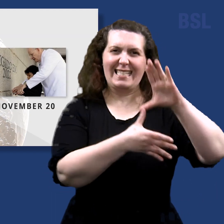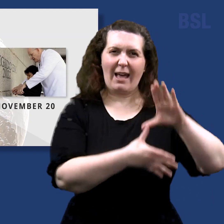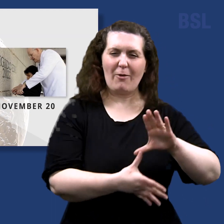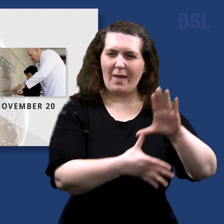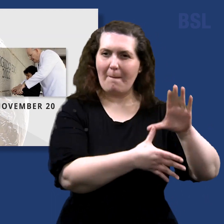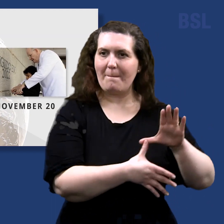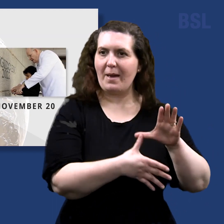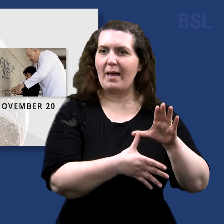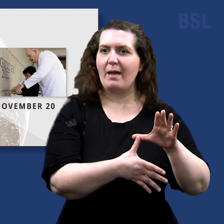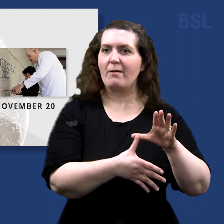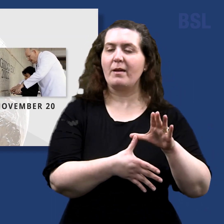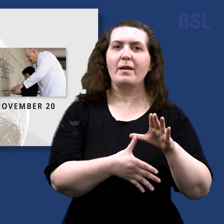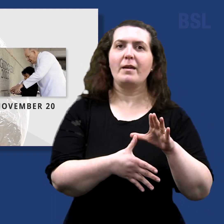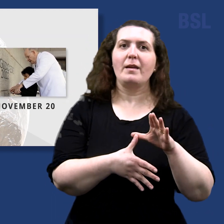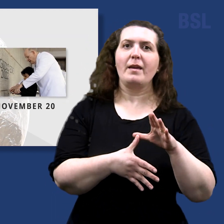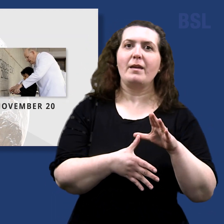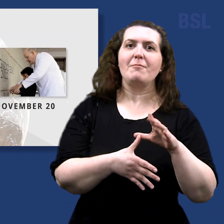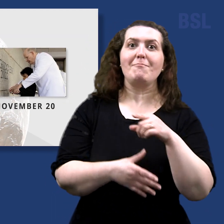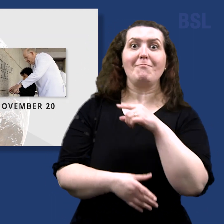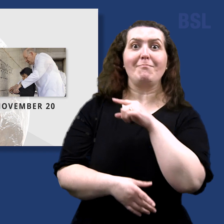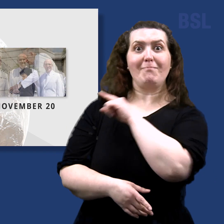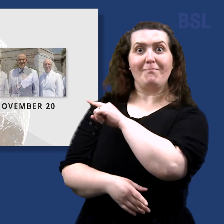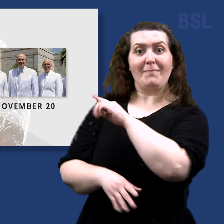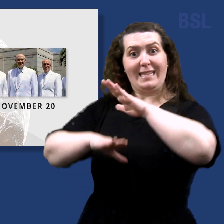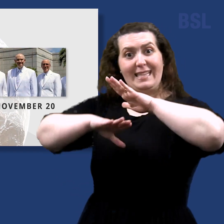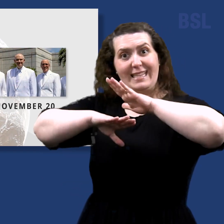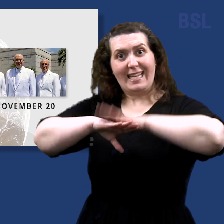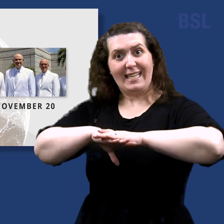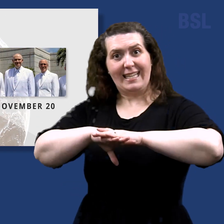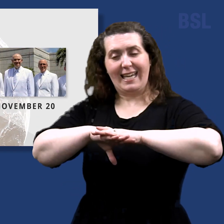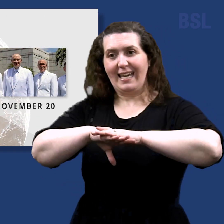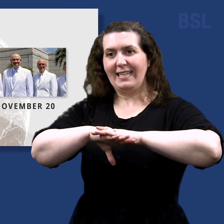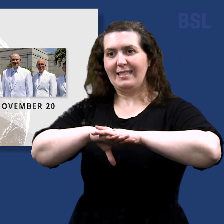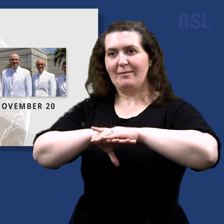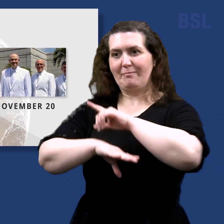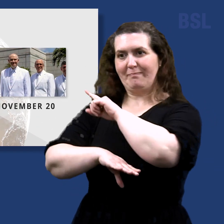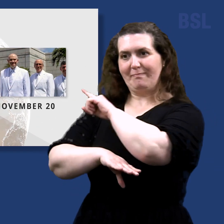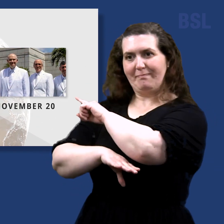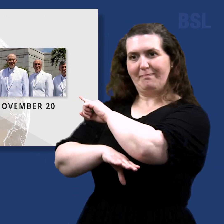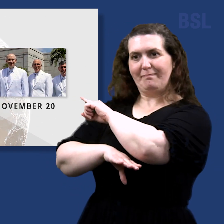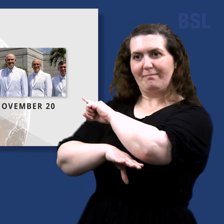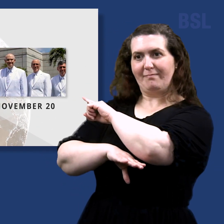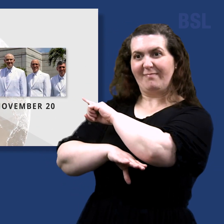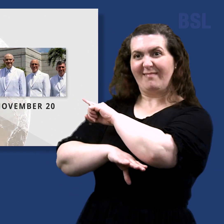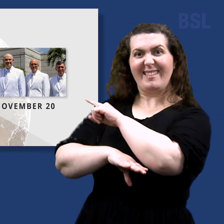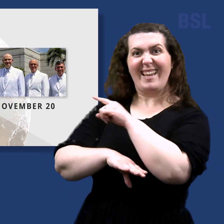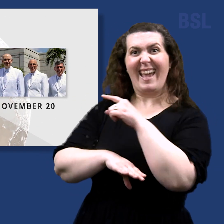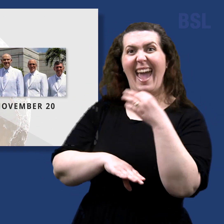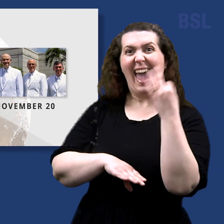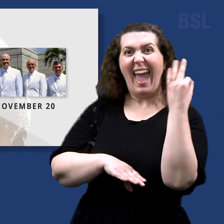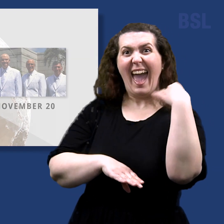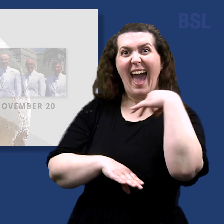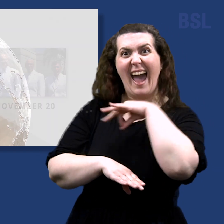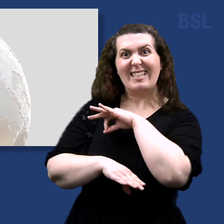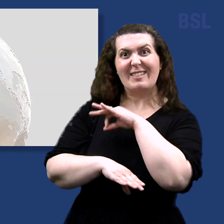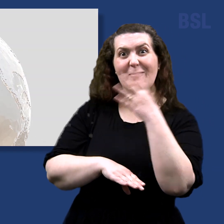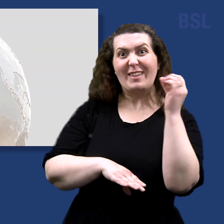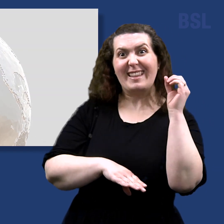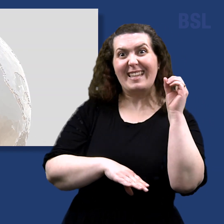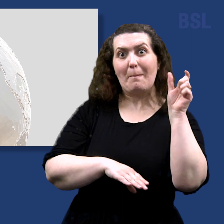Renlund of the Twelve dedicated the Belim Brazil Temple with nearly 850 people in attendance. On the same day, more